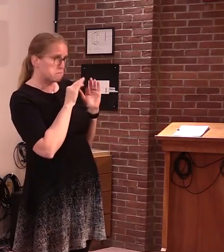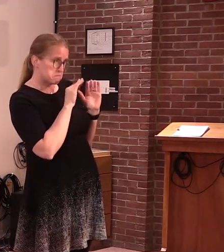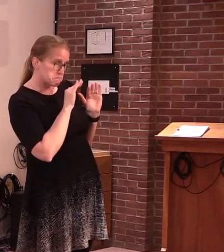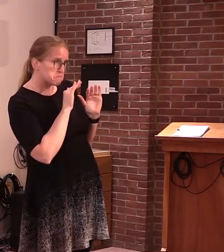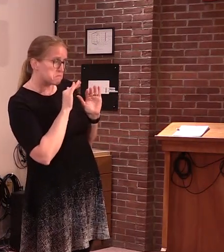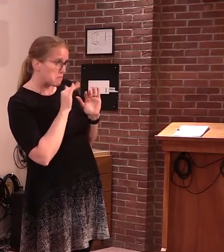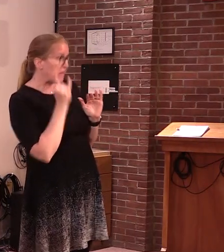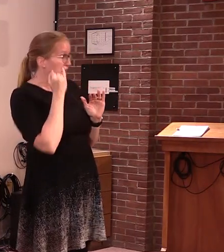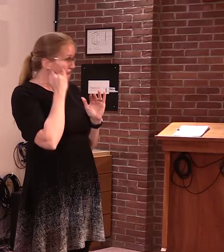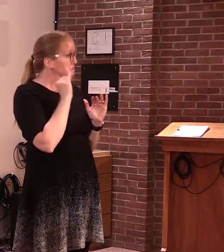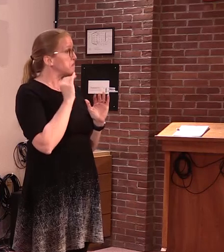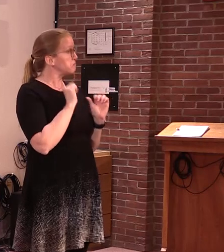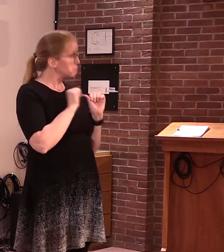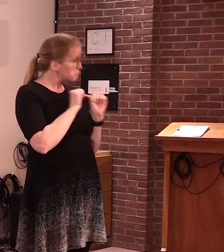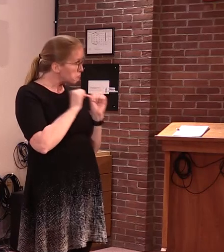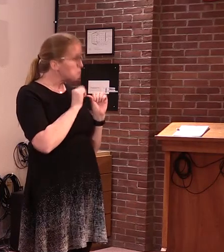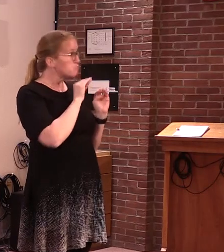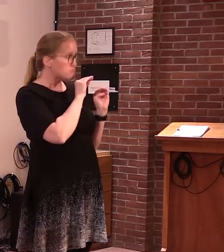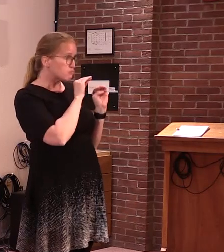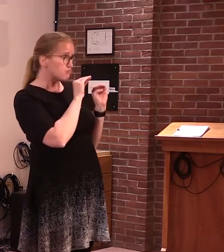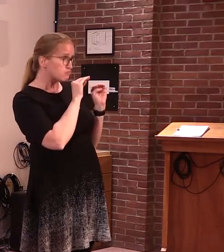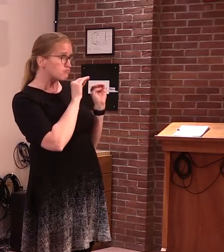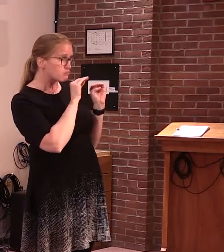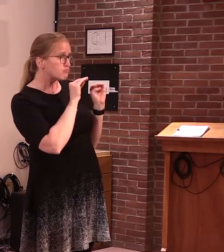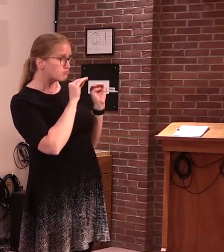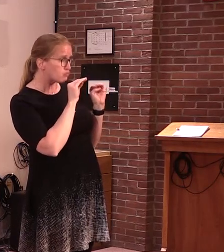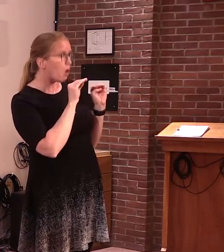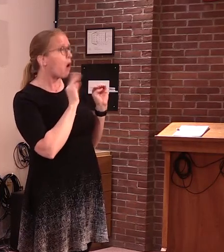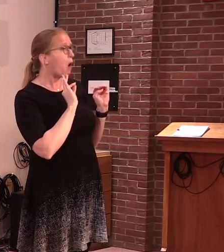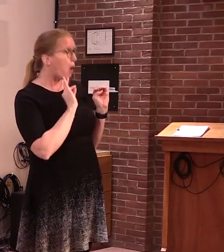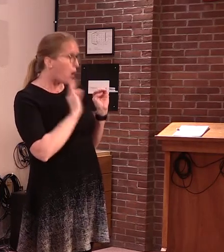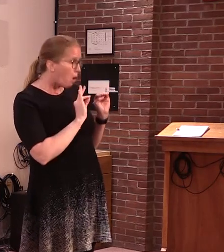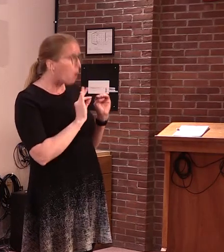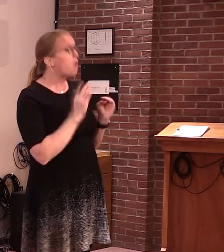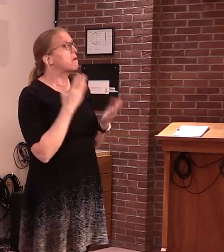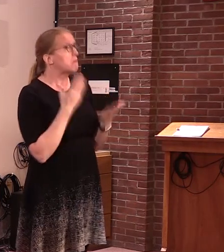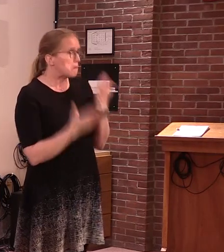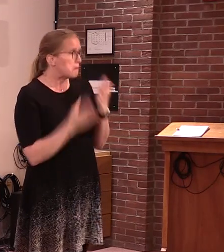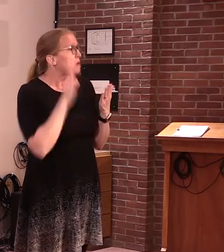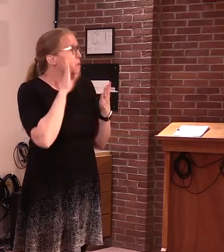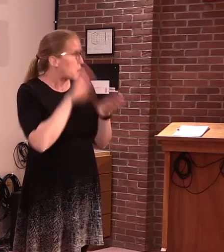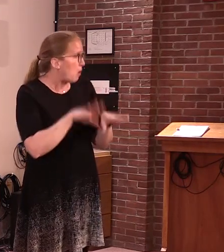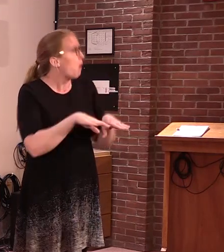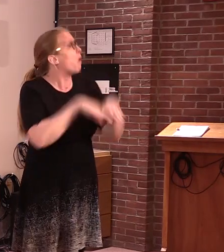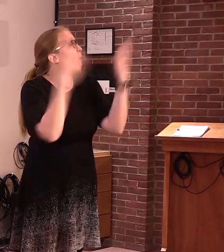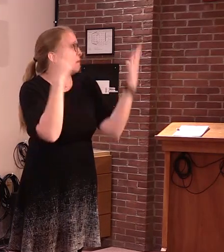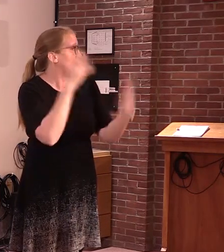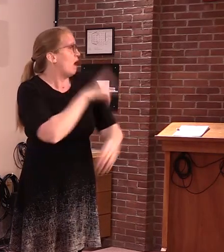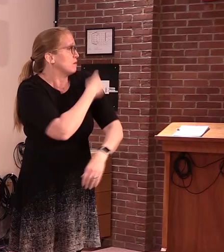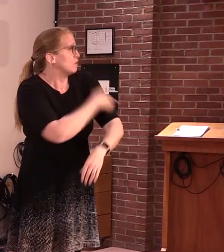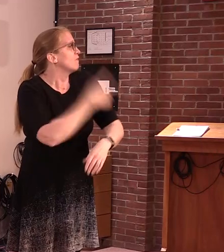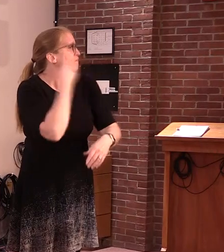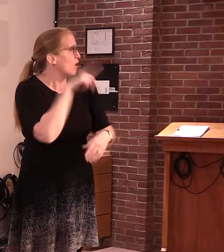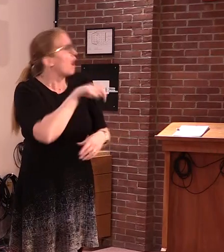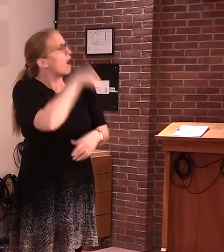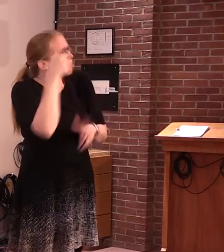we could see inpatient elective procedures being allowed in the near future.